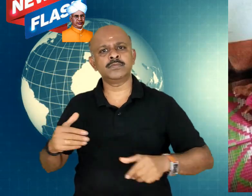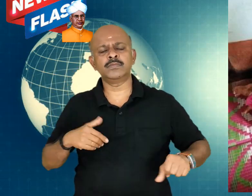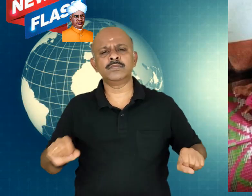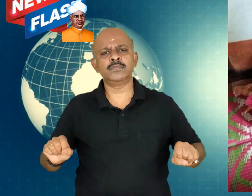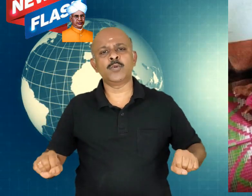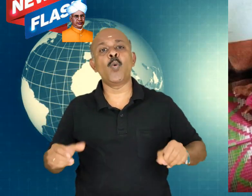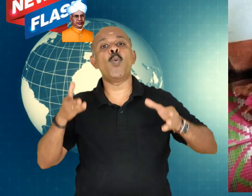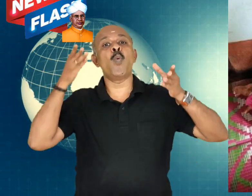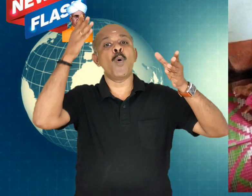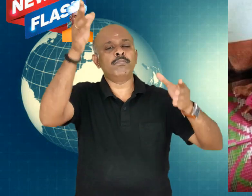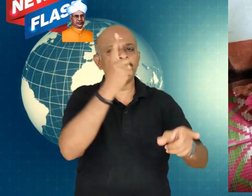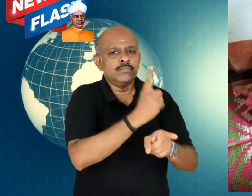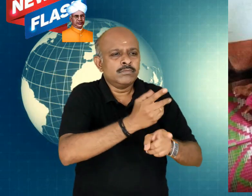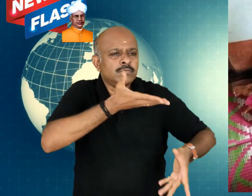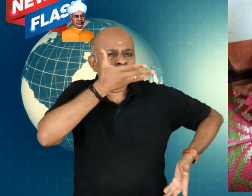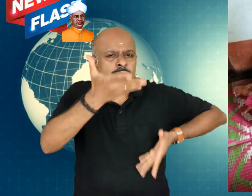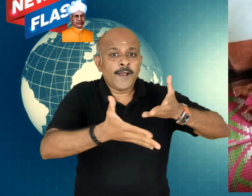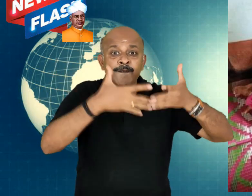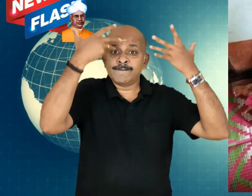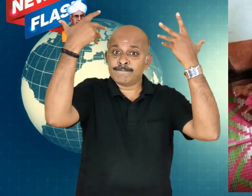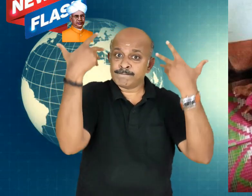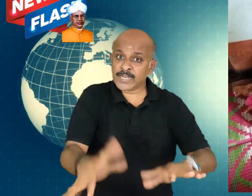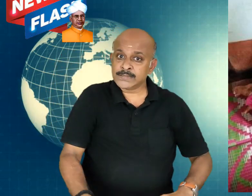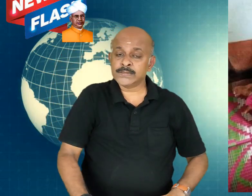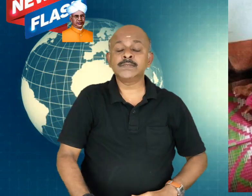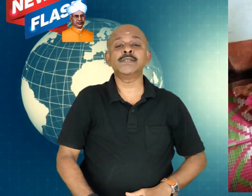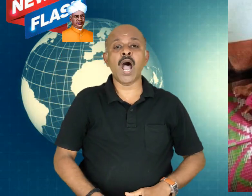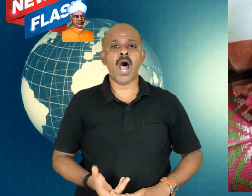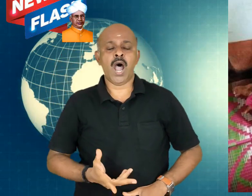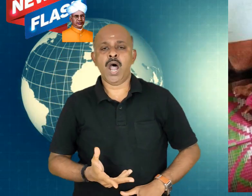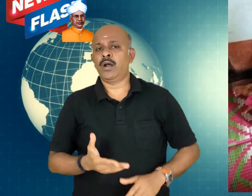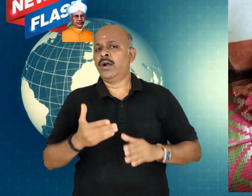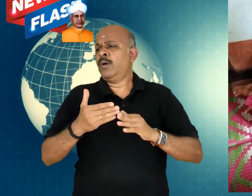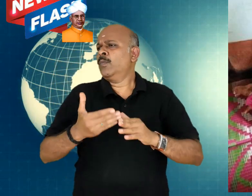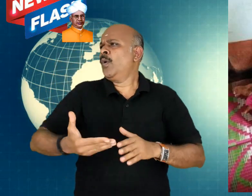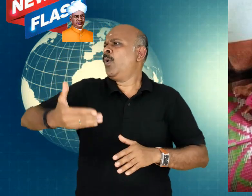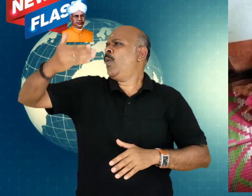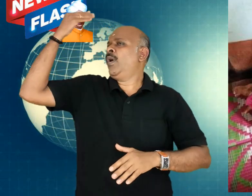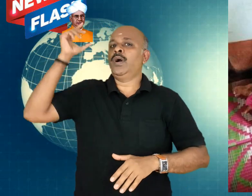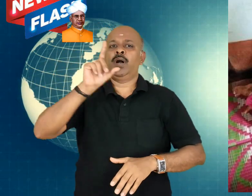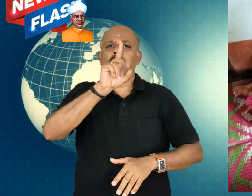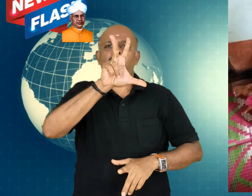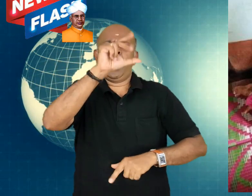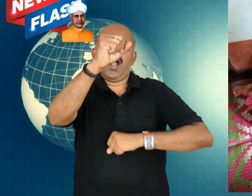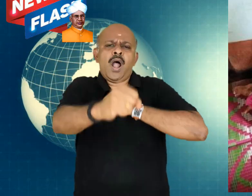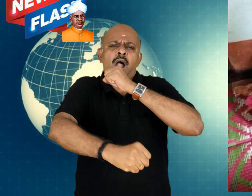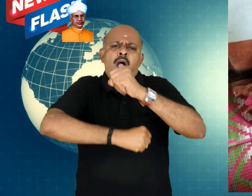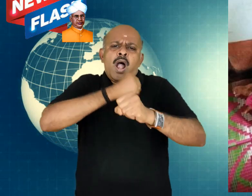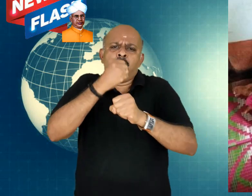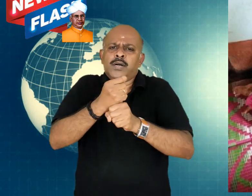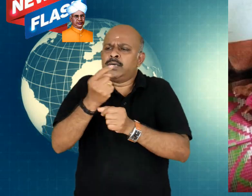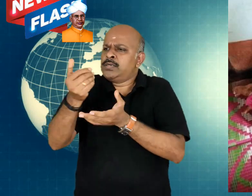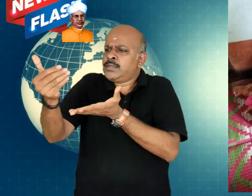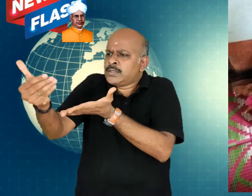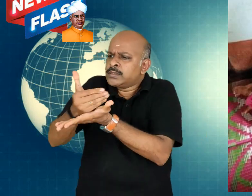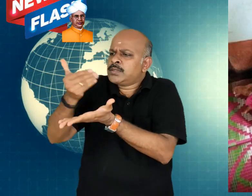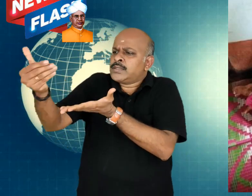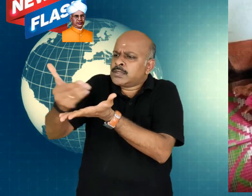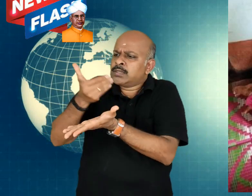She chooses to teach the student. In this case, she saved money for around 18 years,